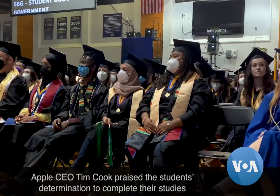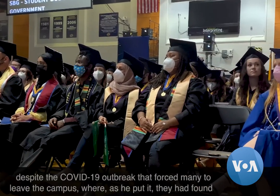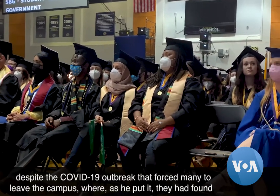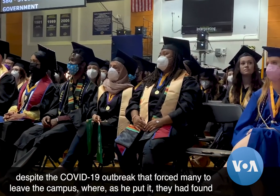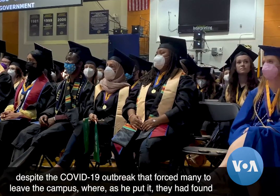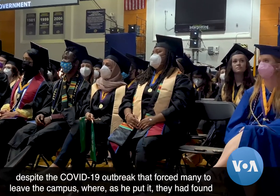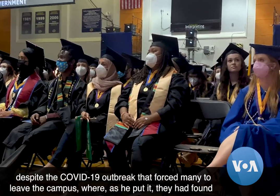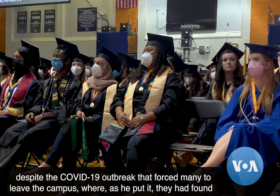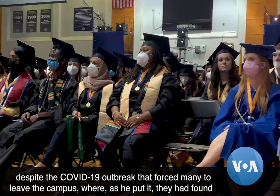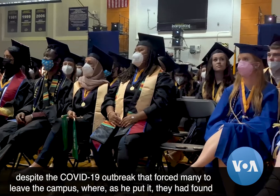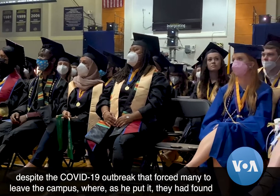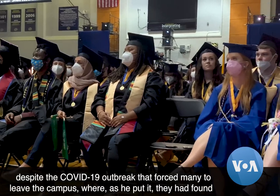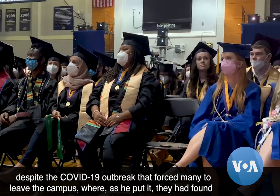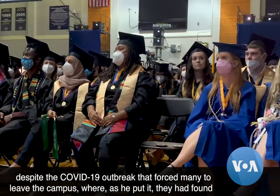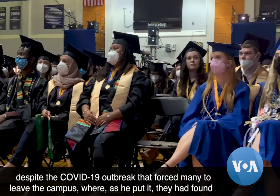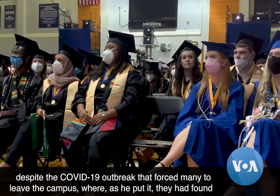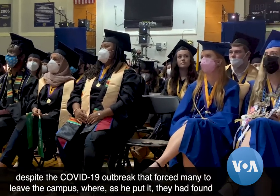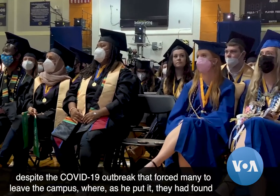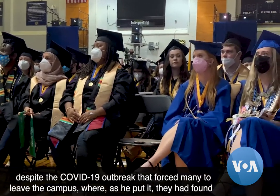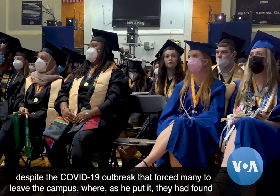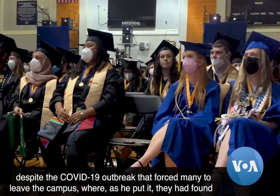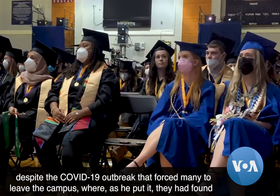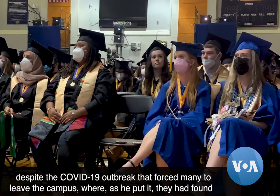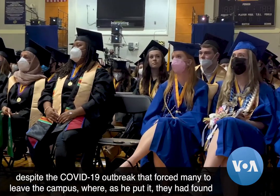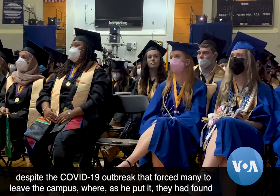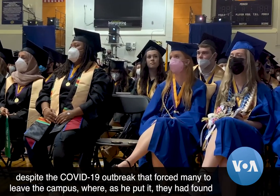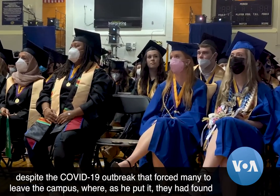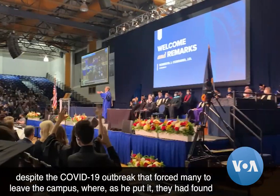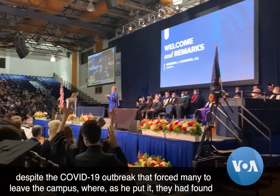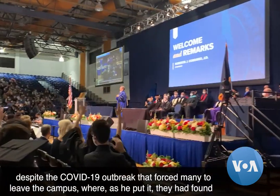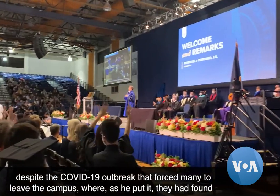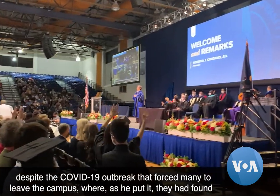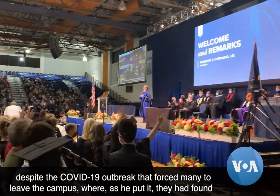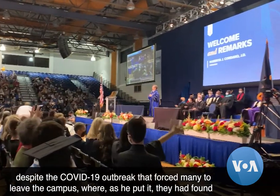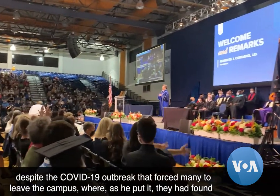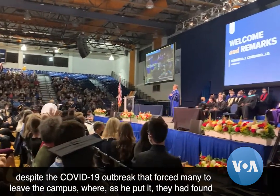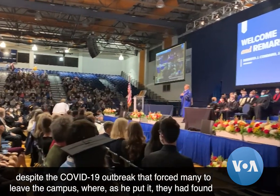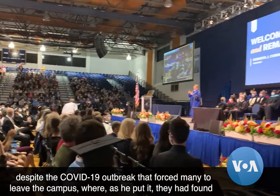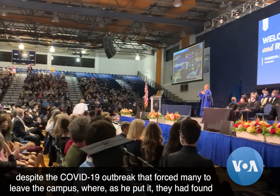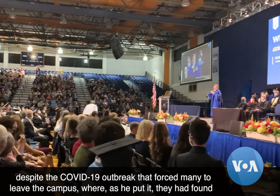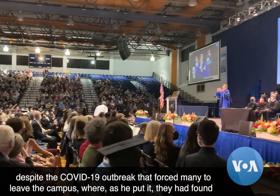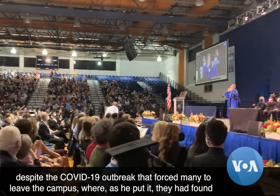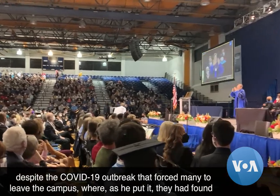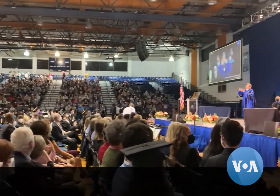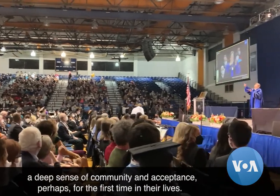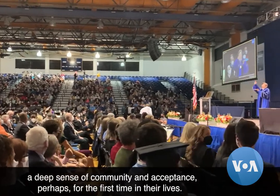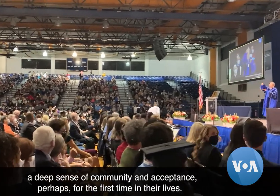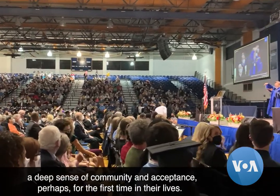despite the COVID-19 outbreak that forced many to leave the campus, where, as he put it, they had found a deep sense of